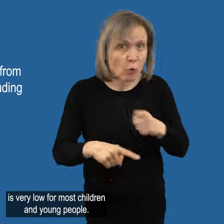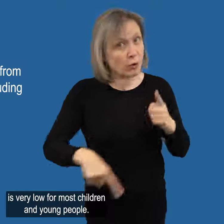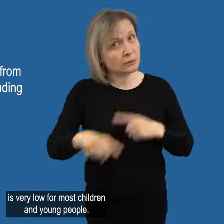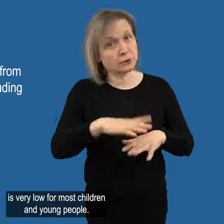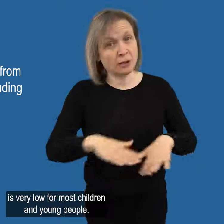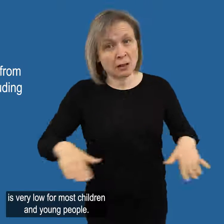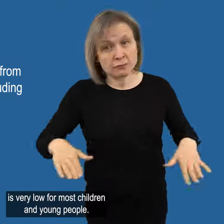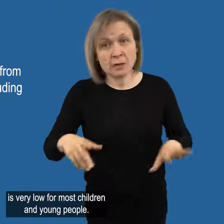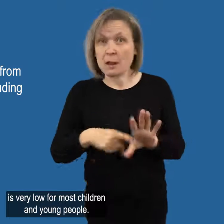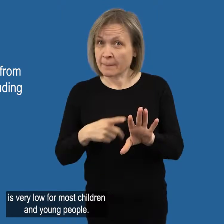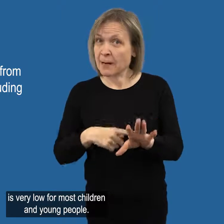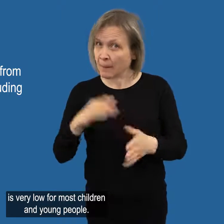young people